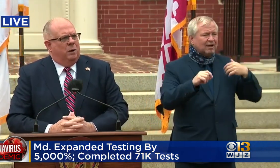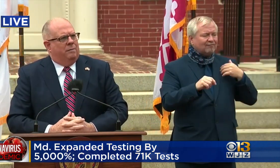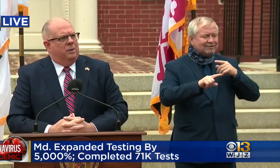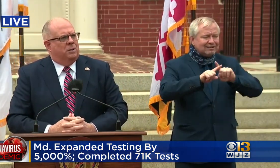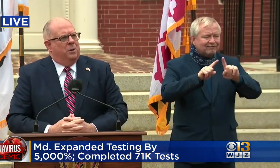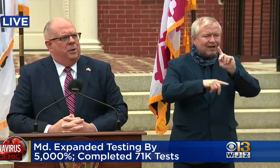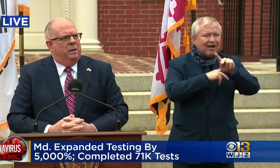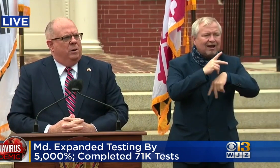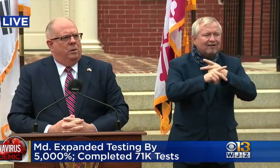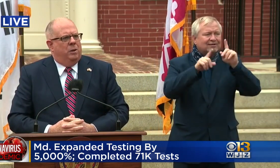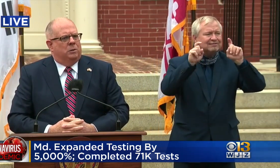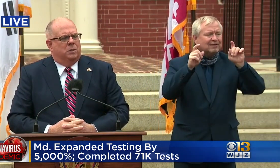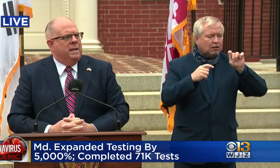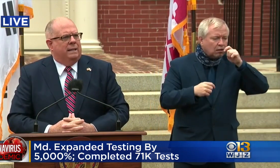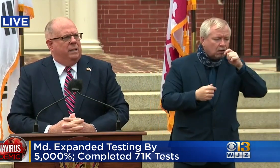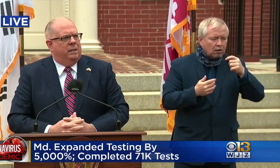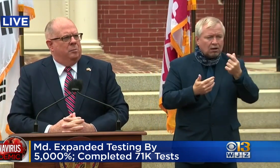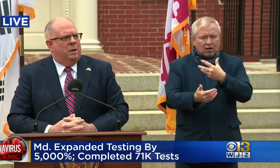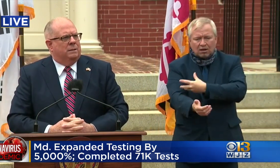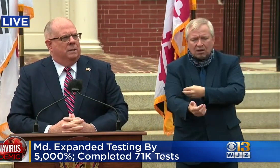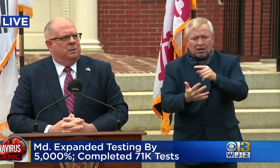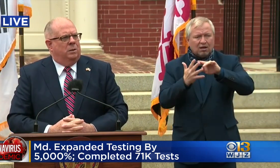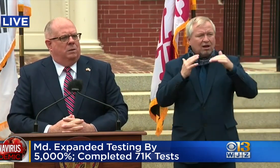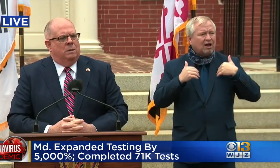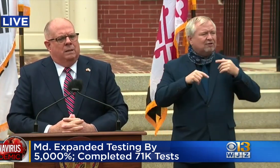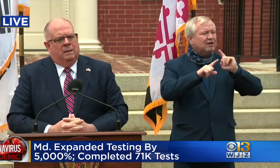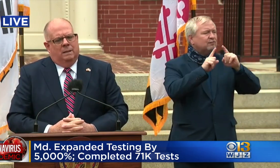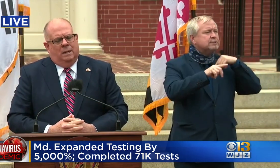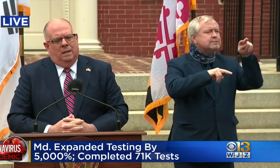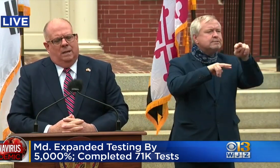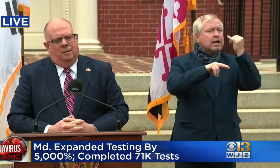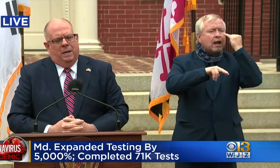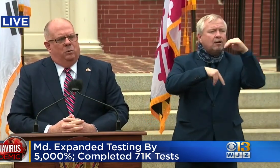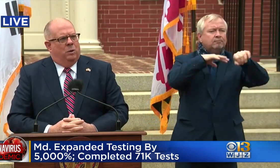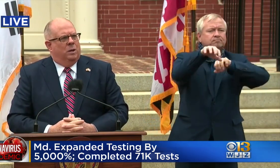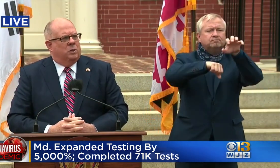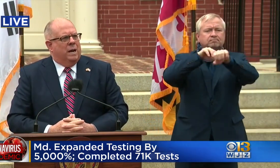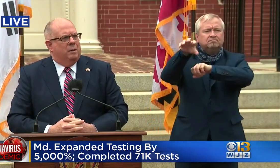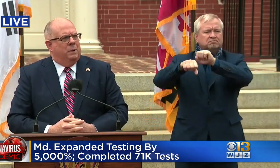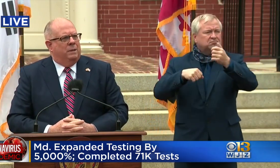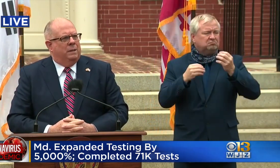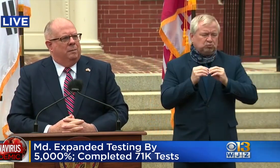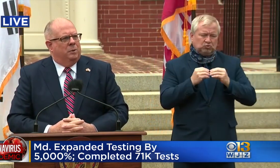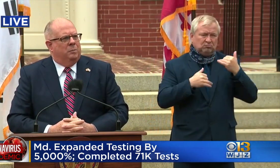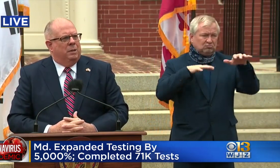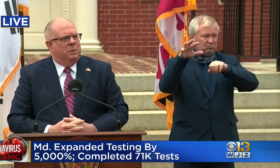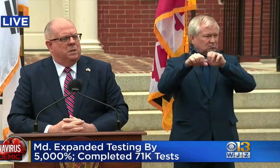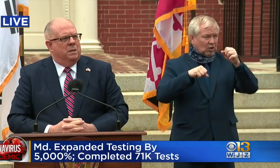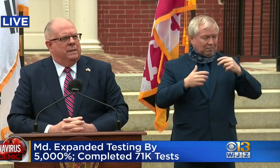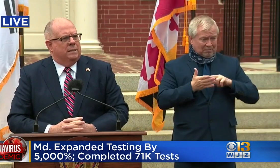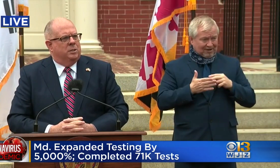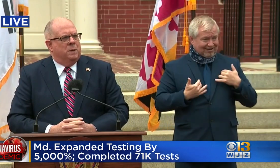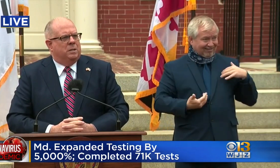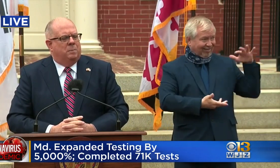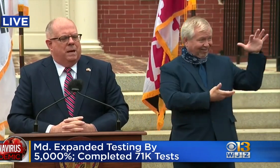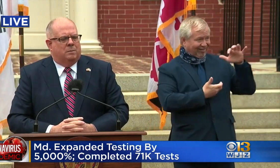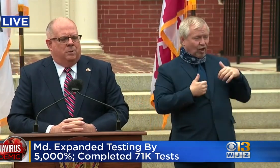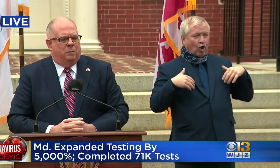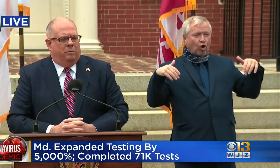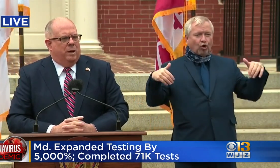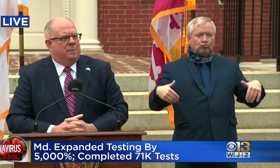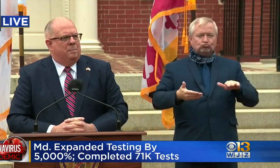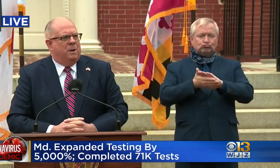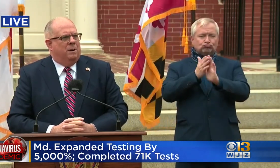continue our efforts on, in all those. This is not the end of the process at all. And we're going to try to be able to be in a position to test as much as